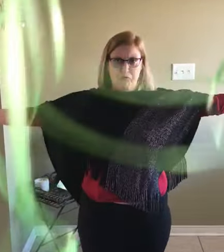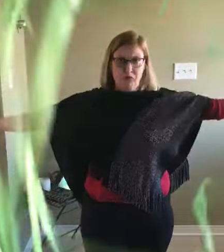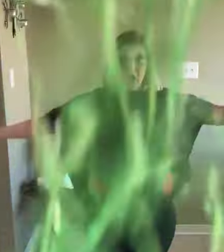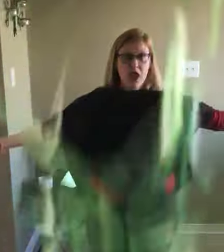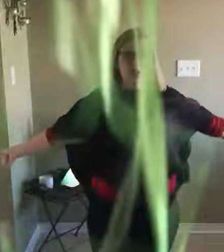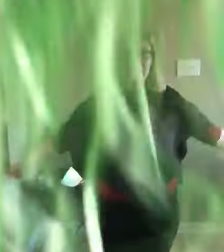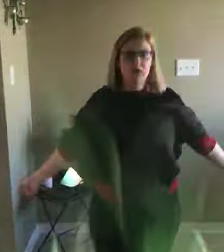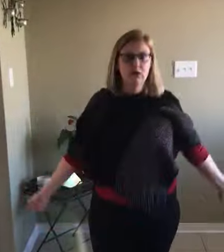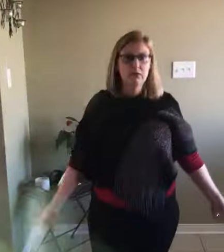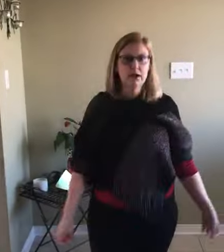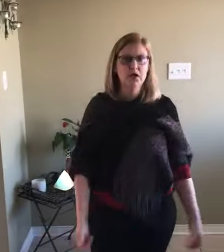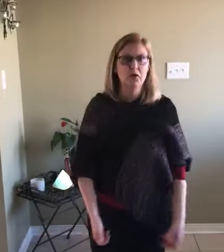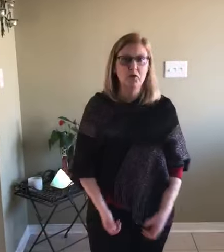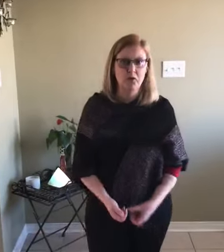you're a goon.